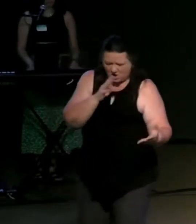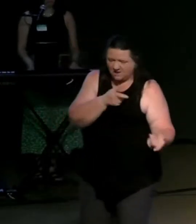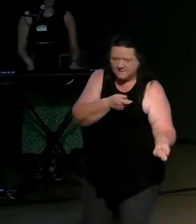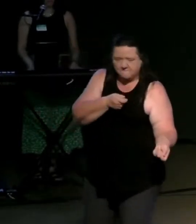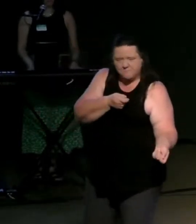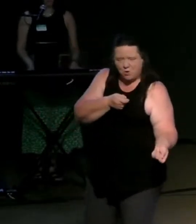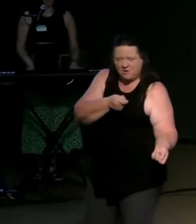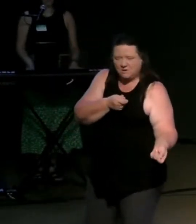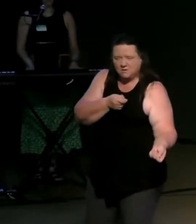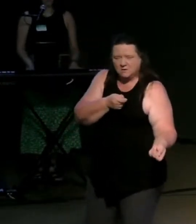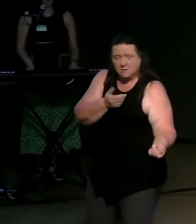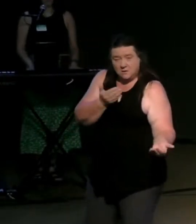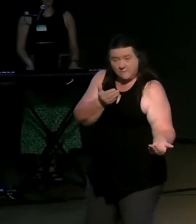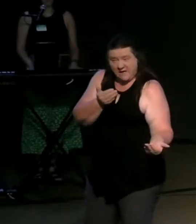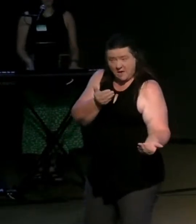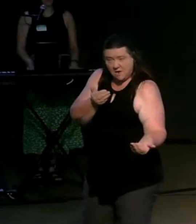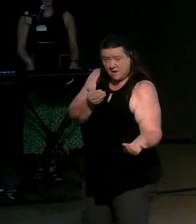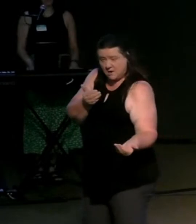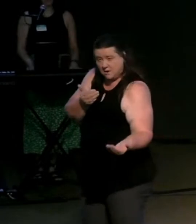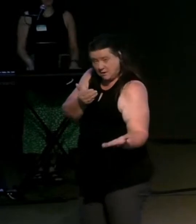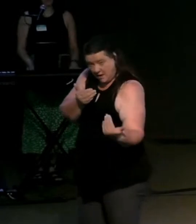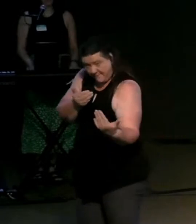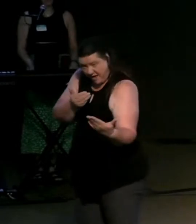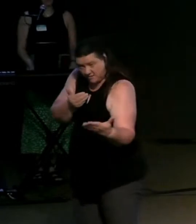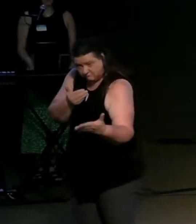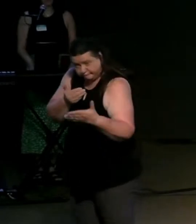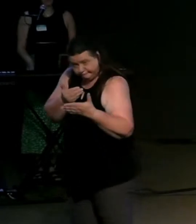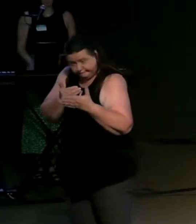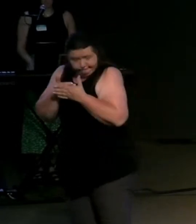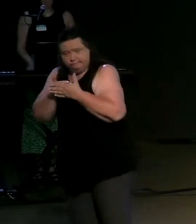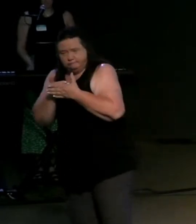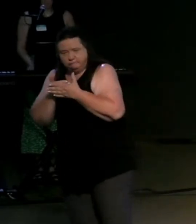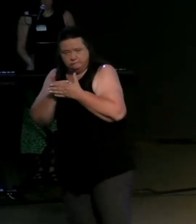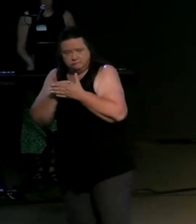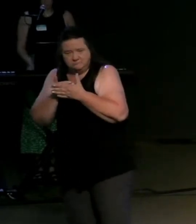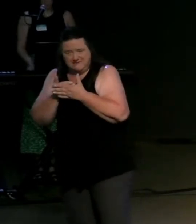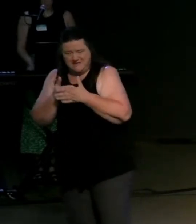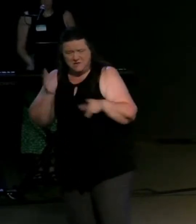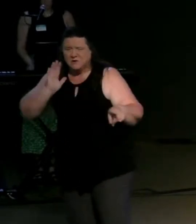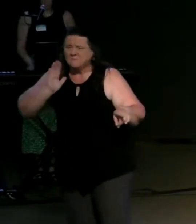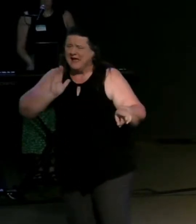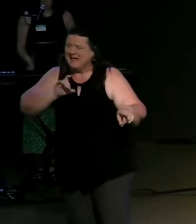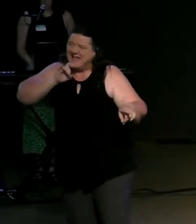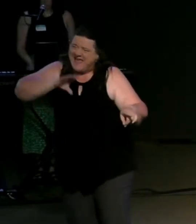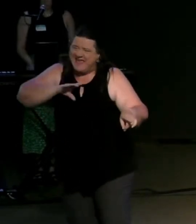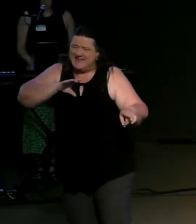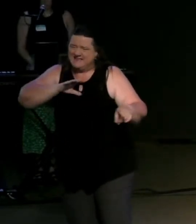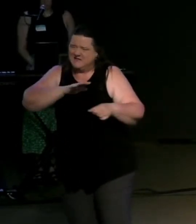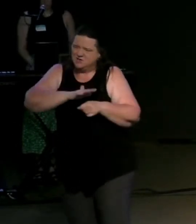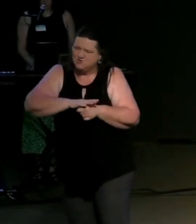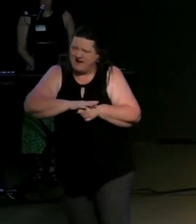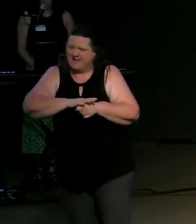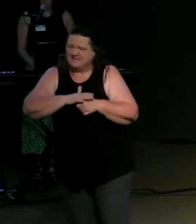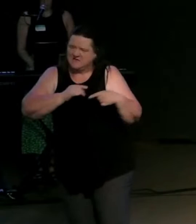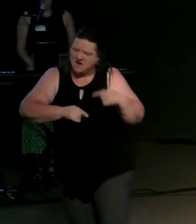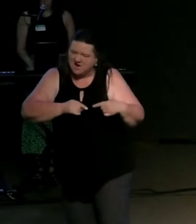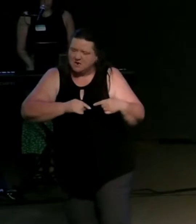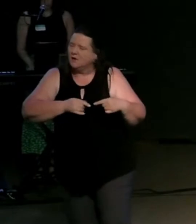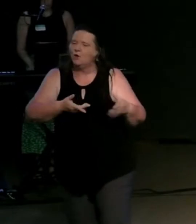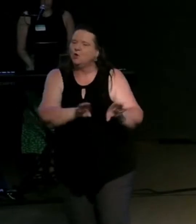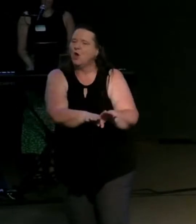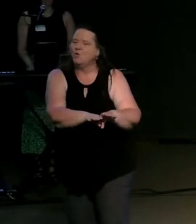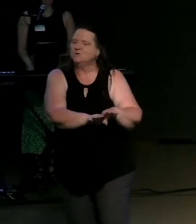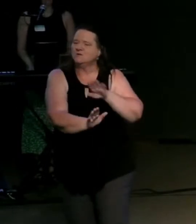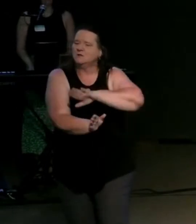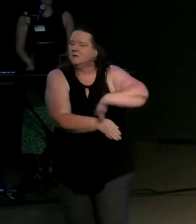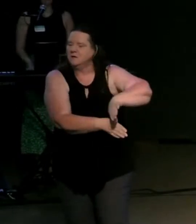perhaps he's drawing you near and calling you close the door on your past for you to close the door on your past and begin